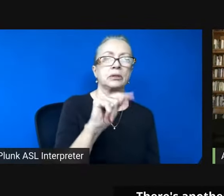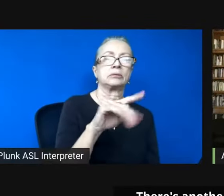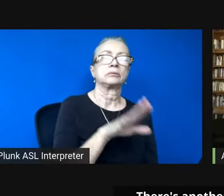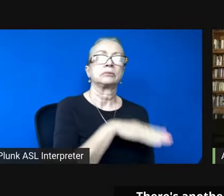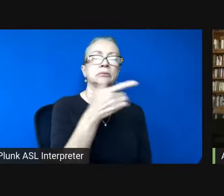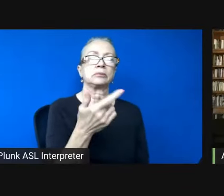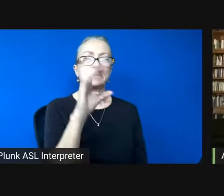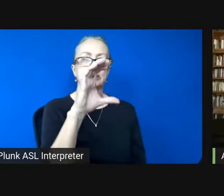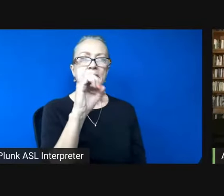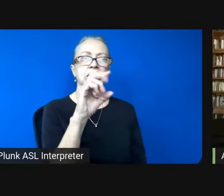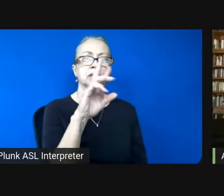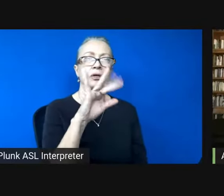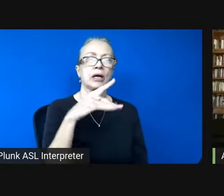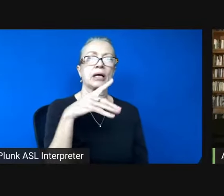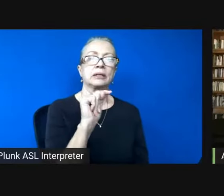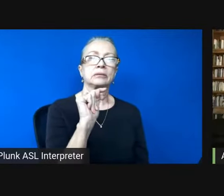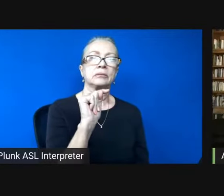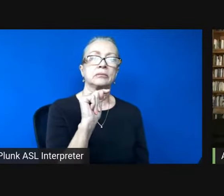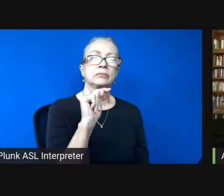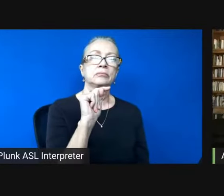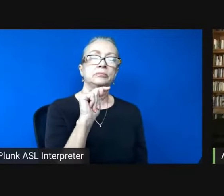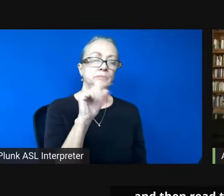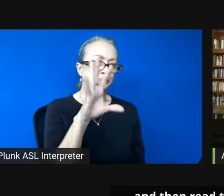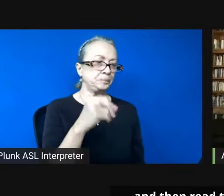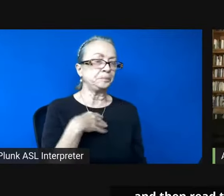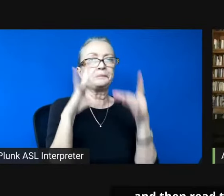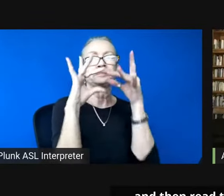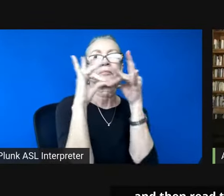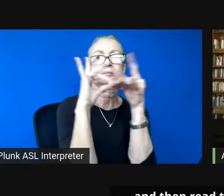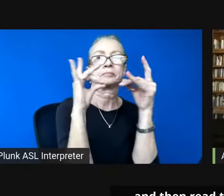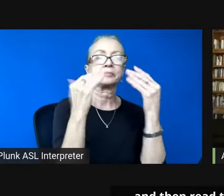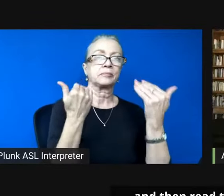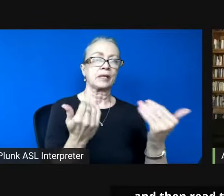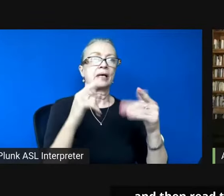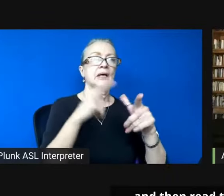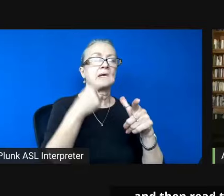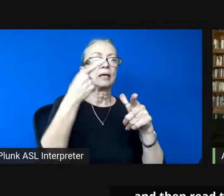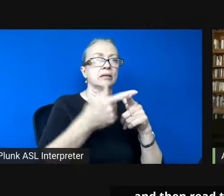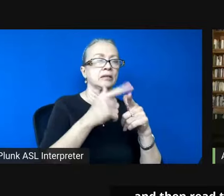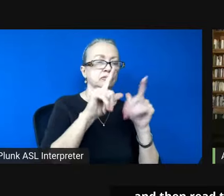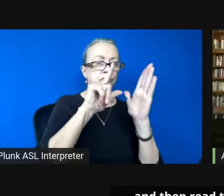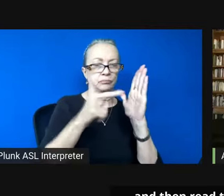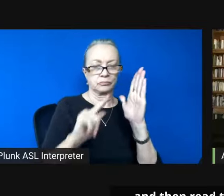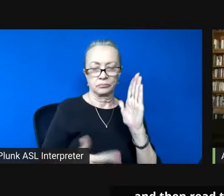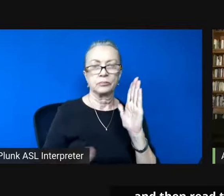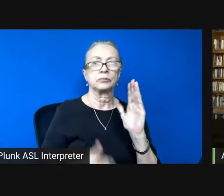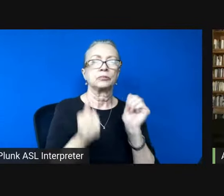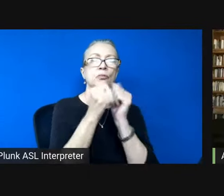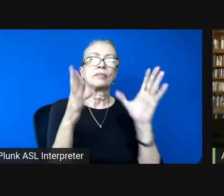I want to make all my remarks up front here and then read the poems consecutively without comment